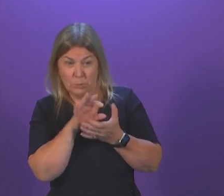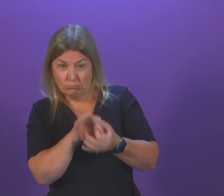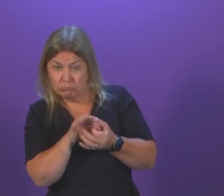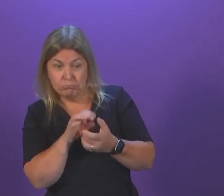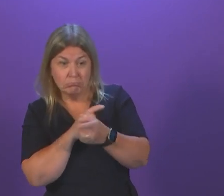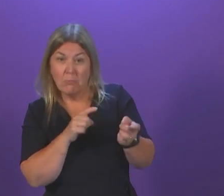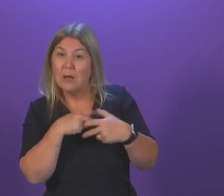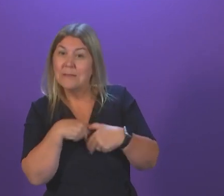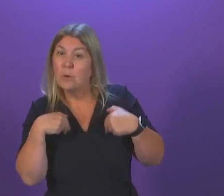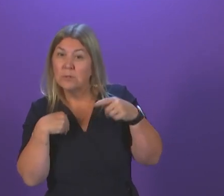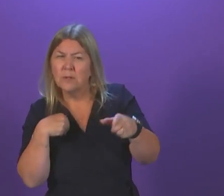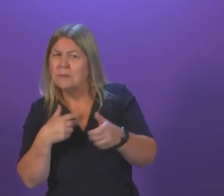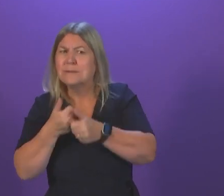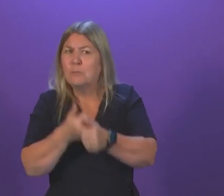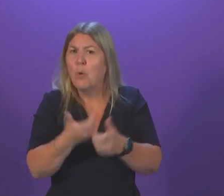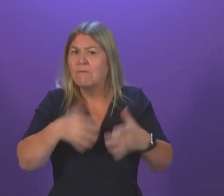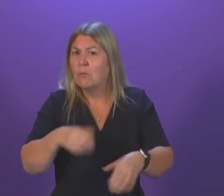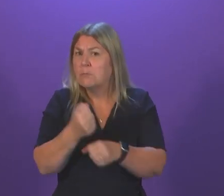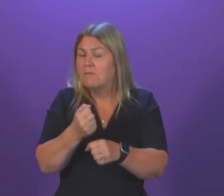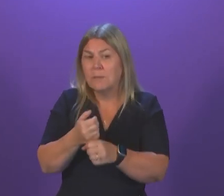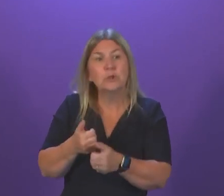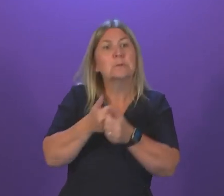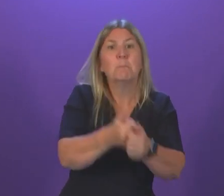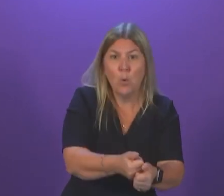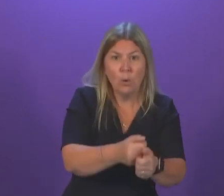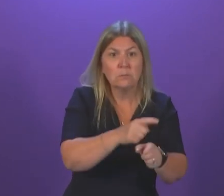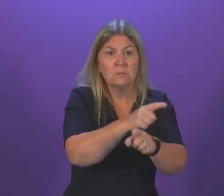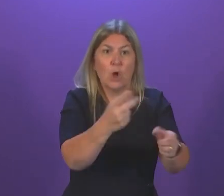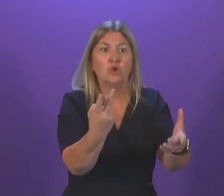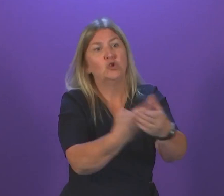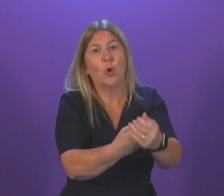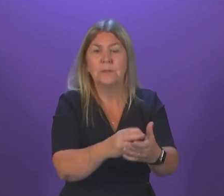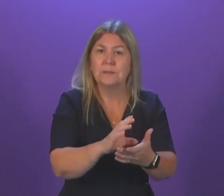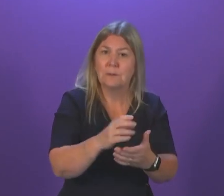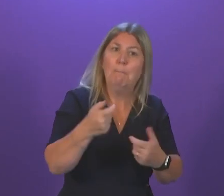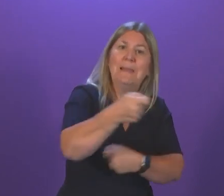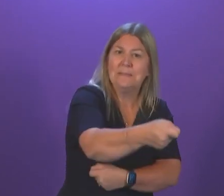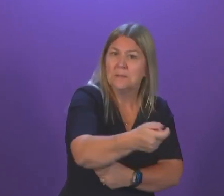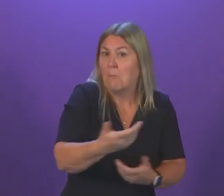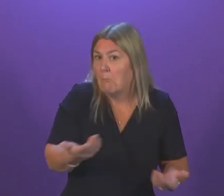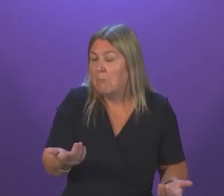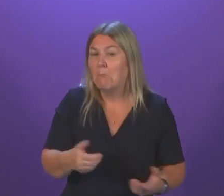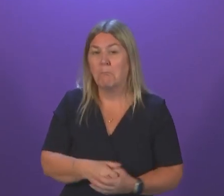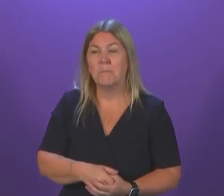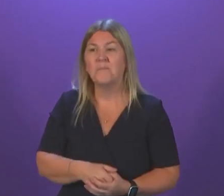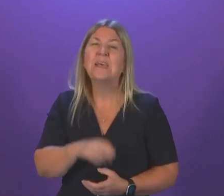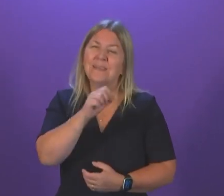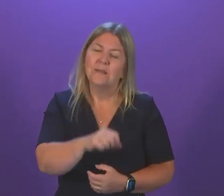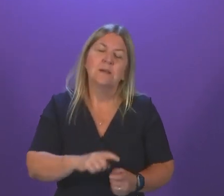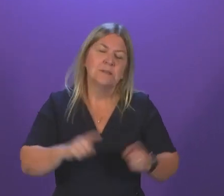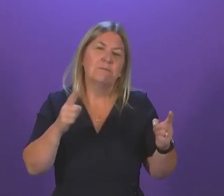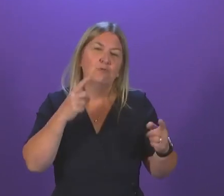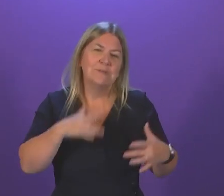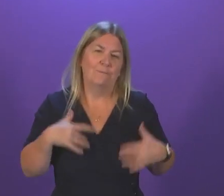support might be available from the Scottish Government to support any bid. On these things obviously there will sometimes be differences of opinion